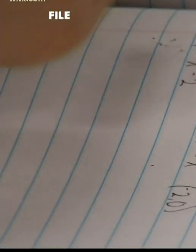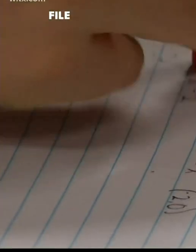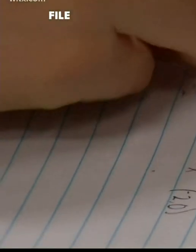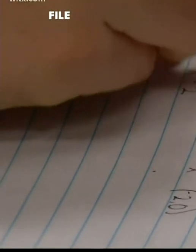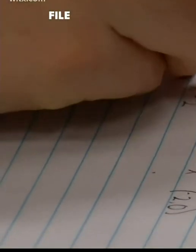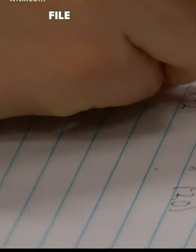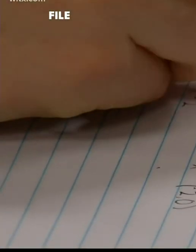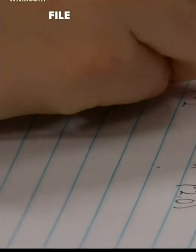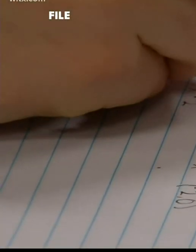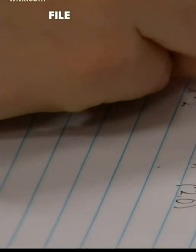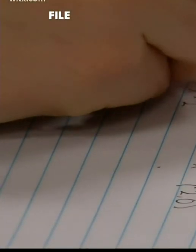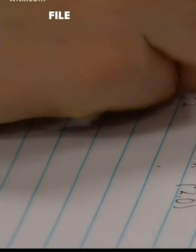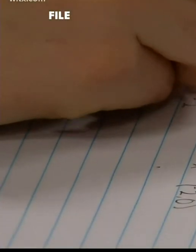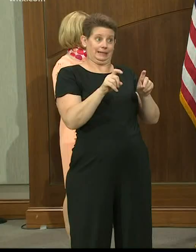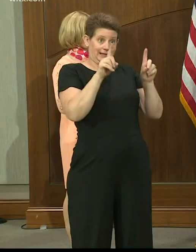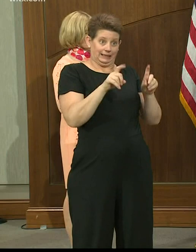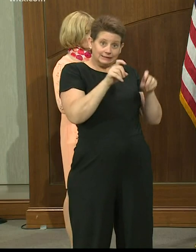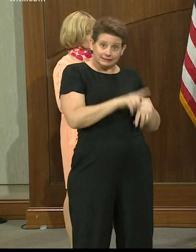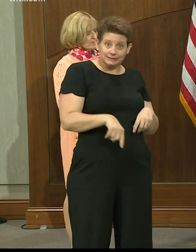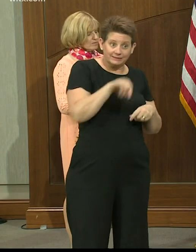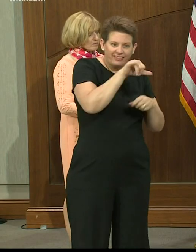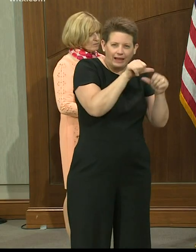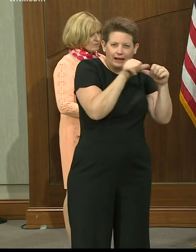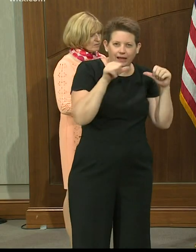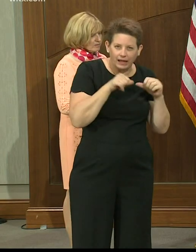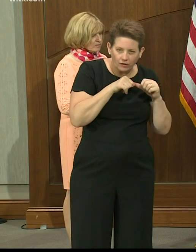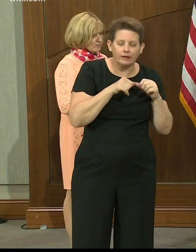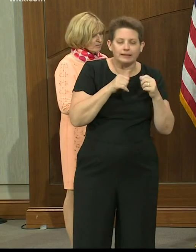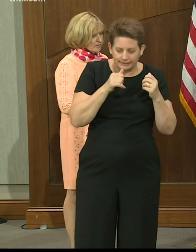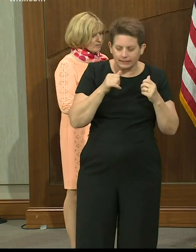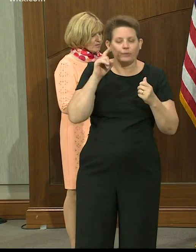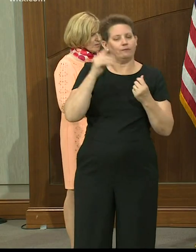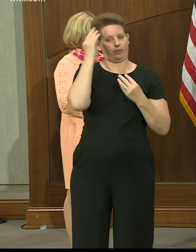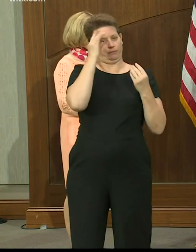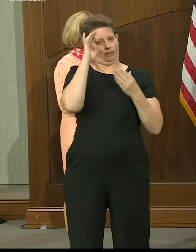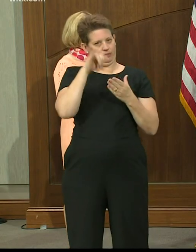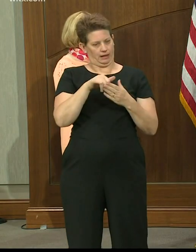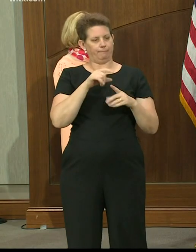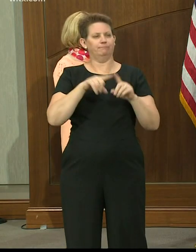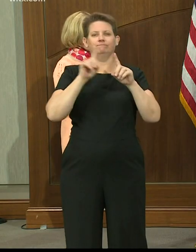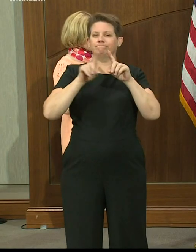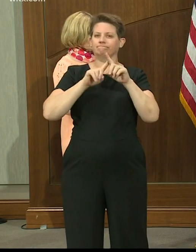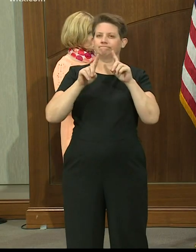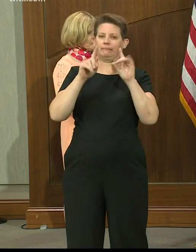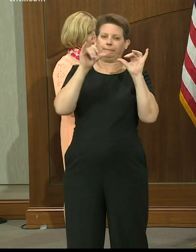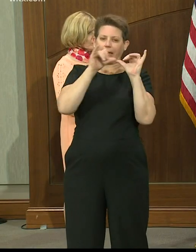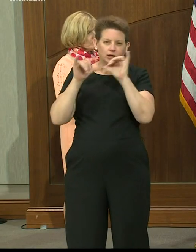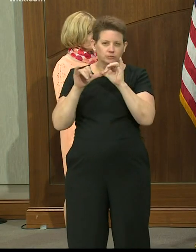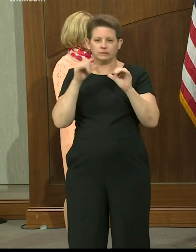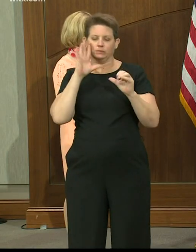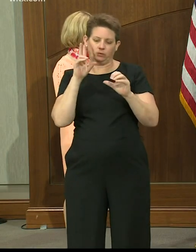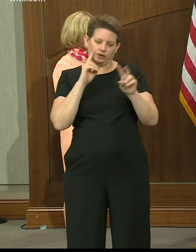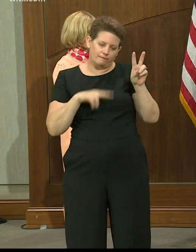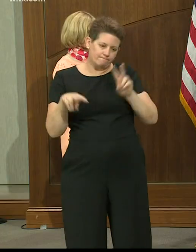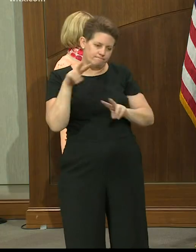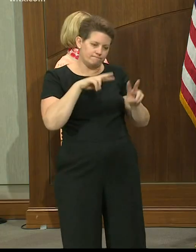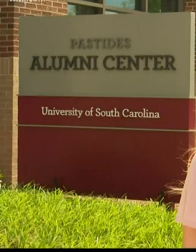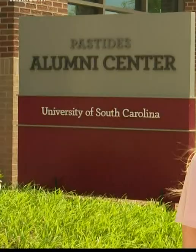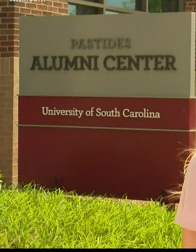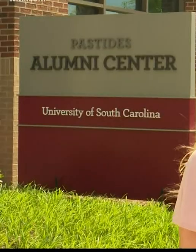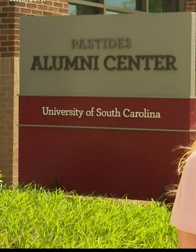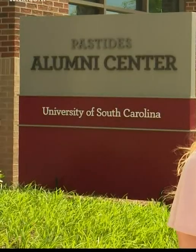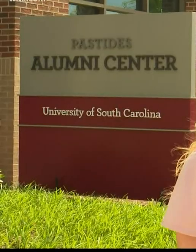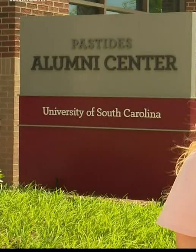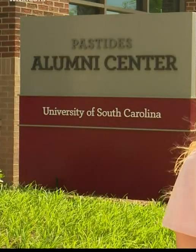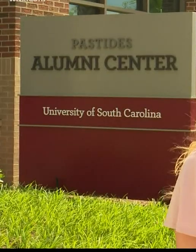say districts should have a distance learning plan for students that will be staying home. South Carolina is in the process of purchasing cleaning supplies and PPE for schools.